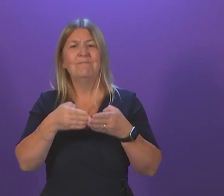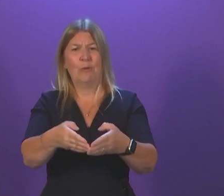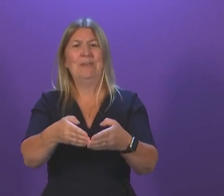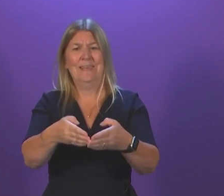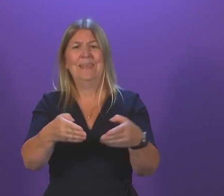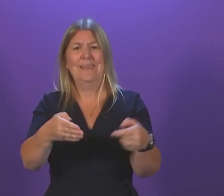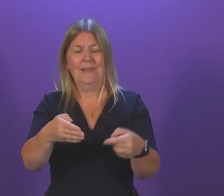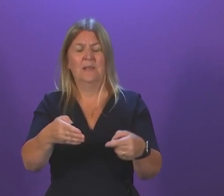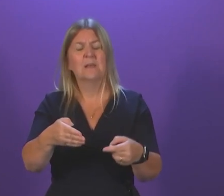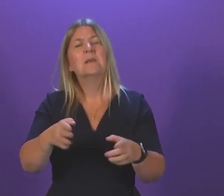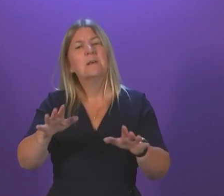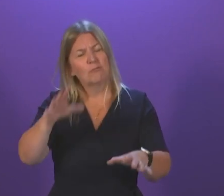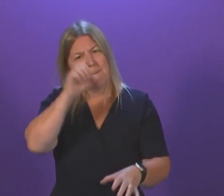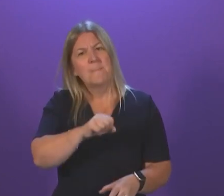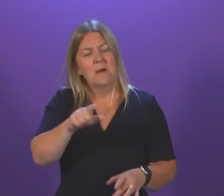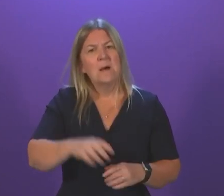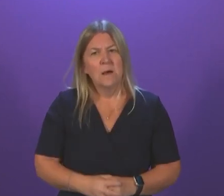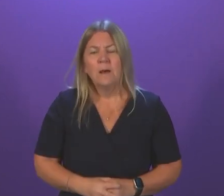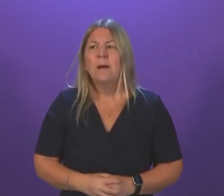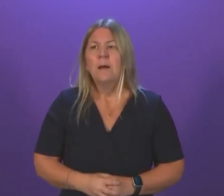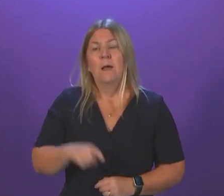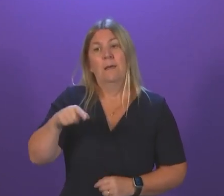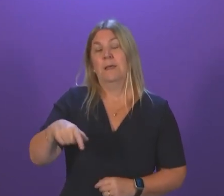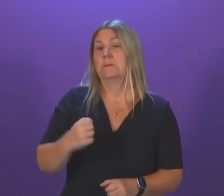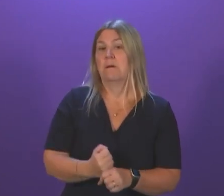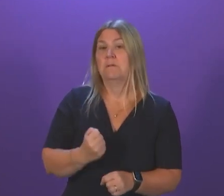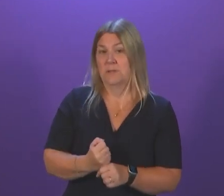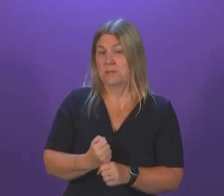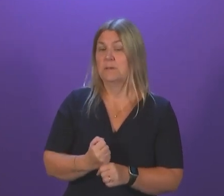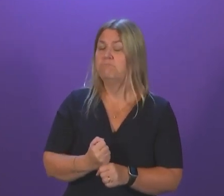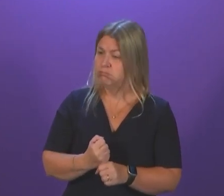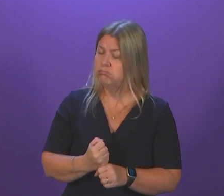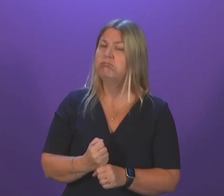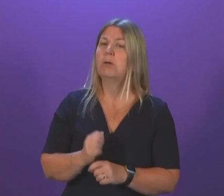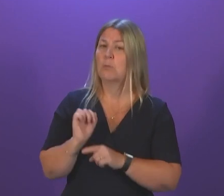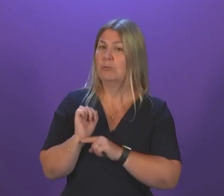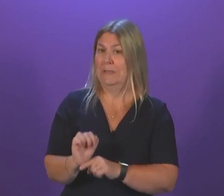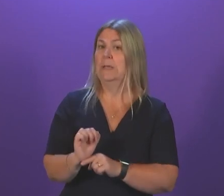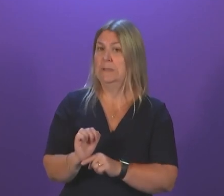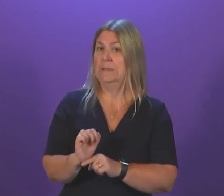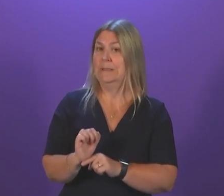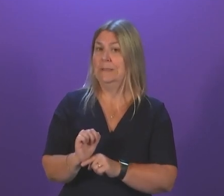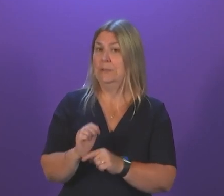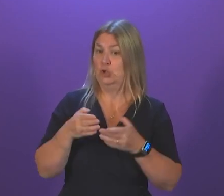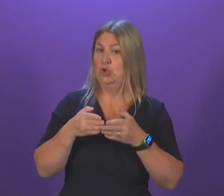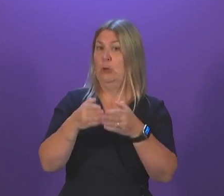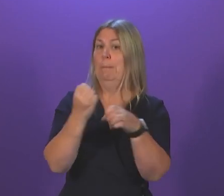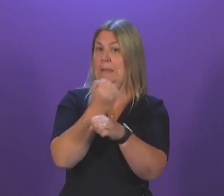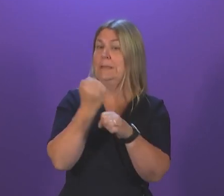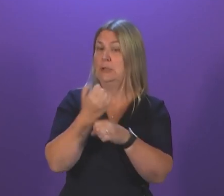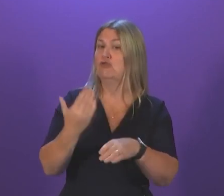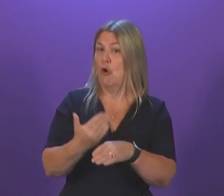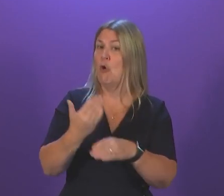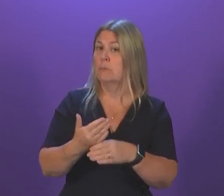course, let's not lose sight of the fact that this government has protected shipbuilding jobs here in